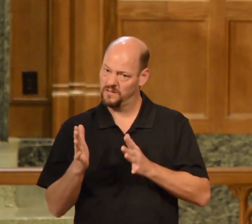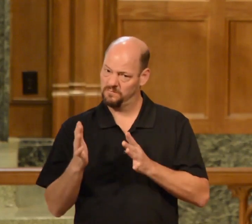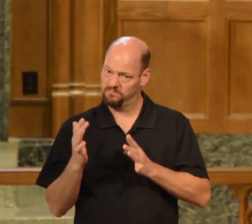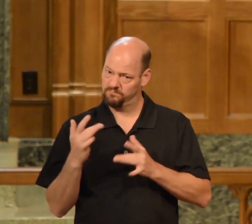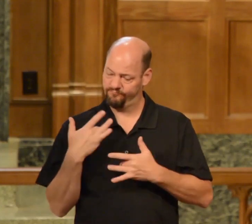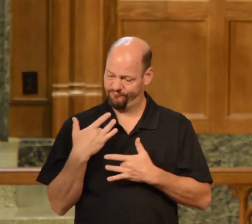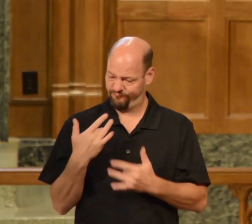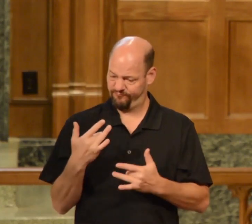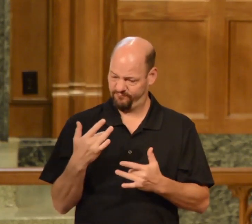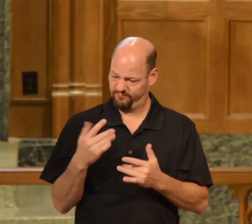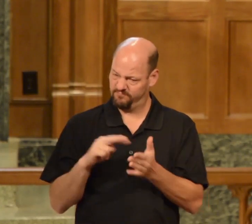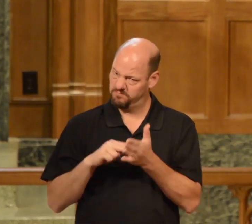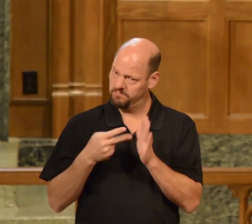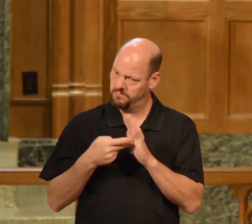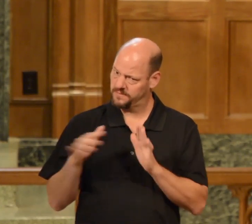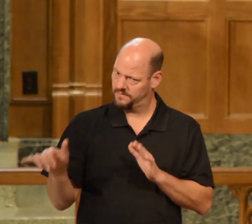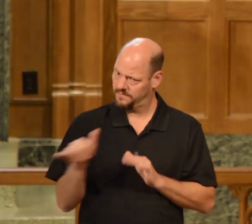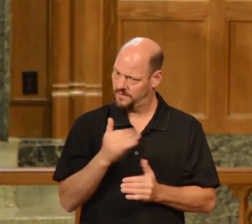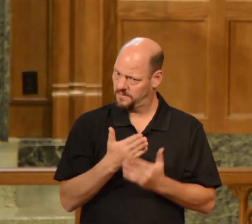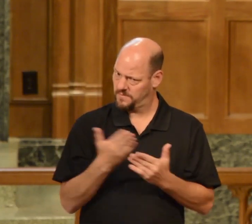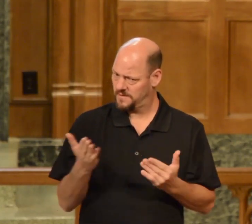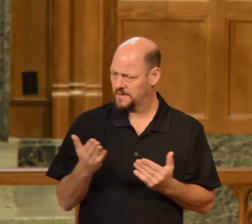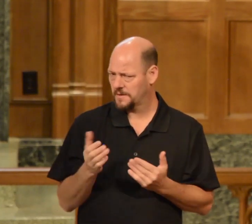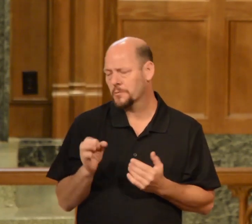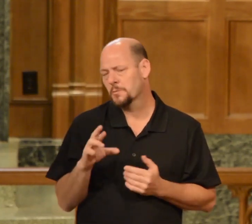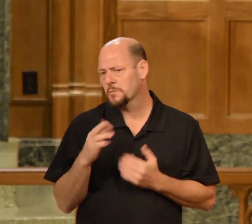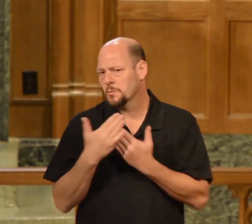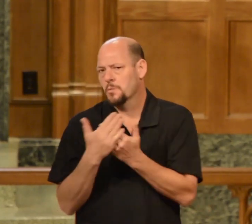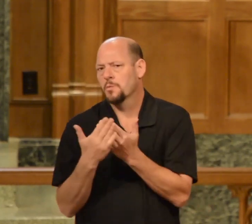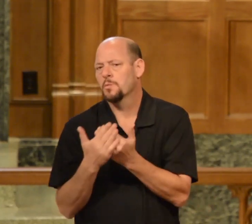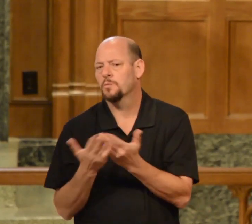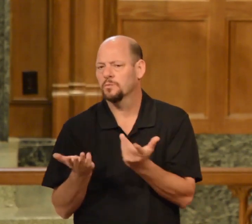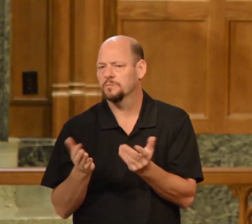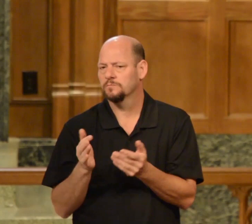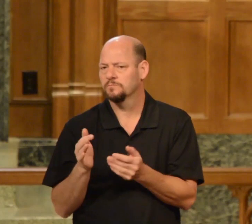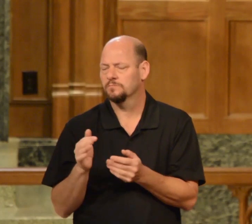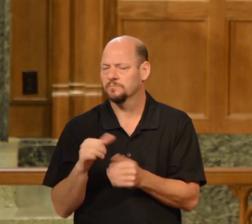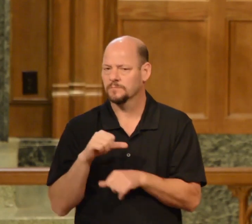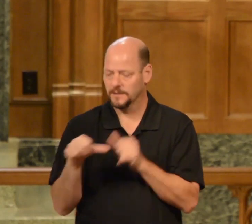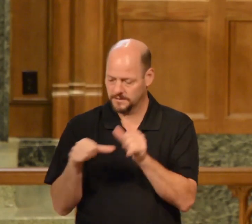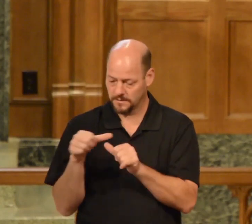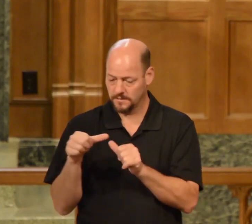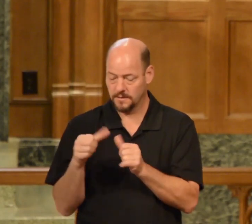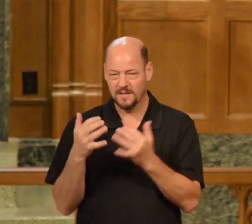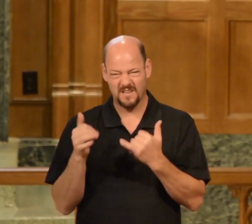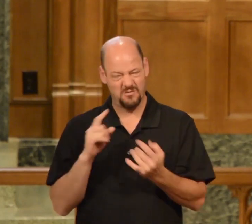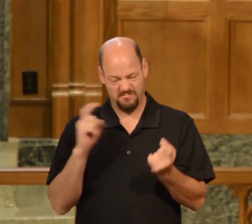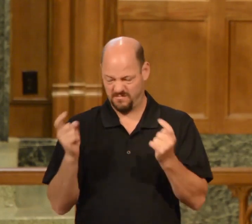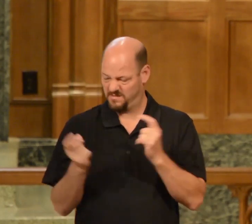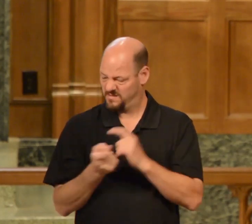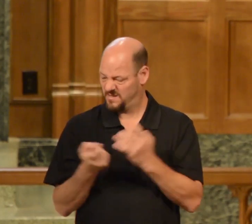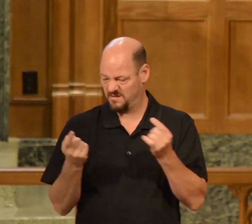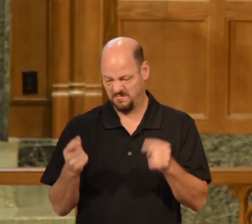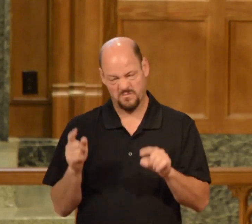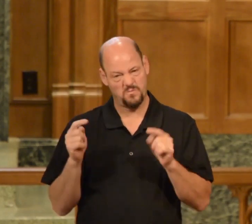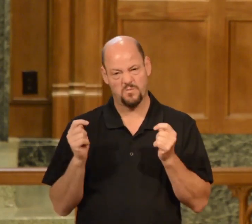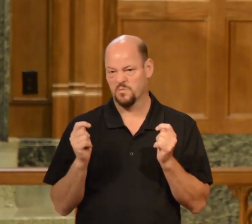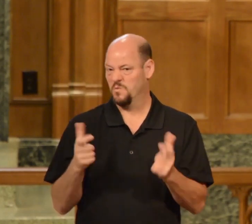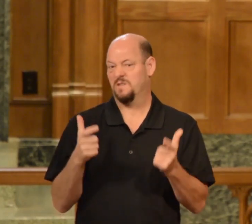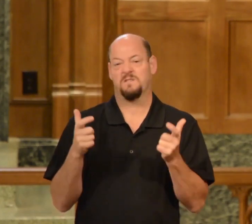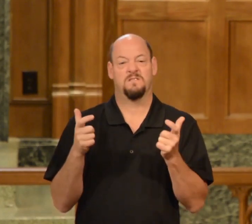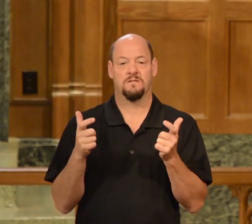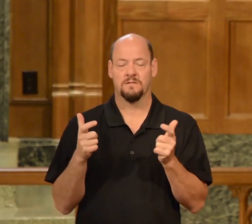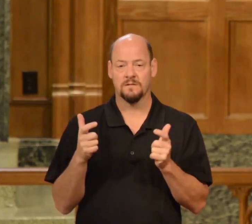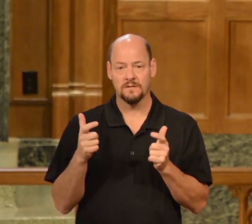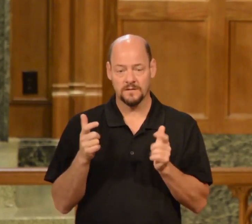were they were right next to each other but now and this change has come quickly but it has come to be a